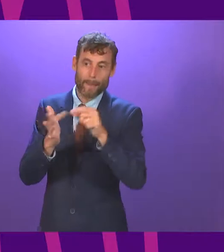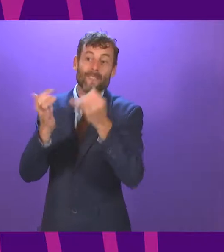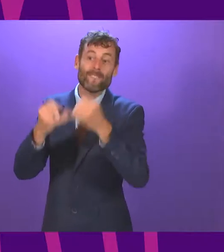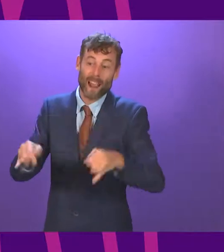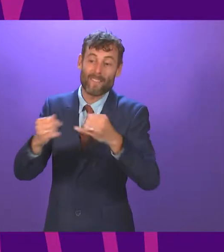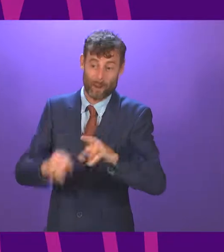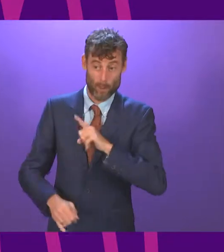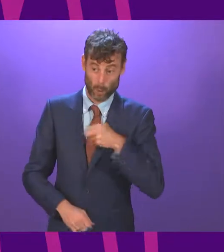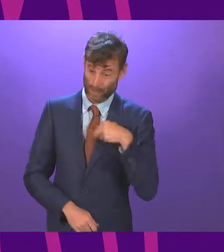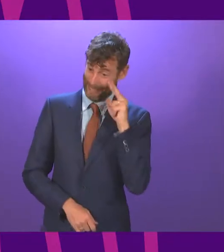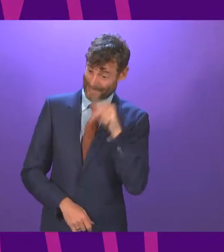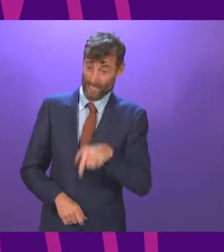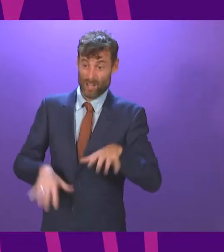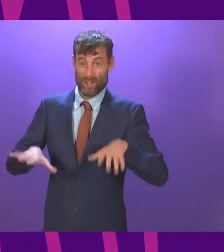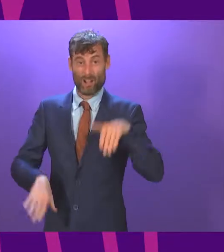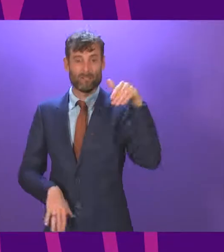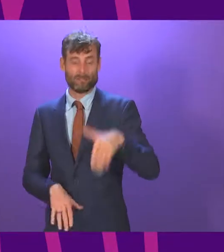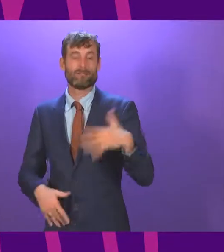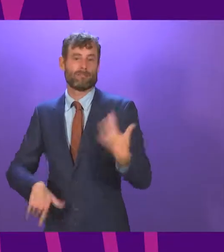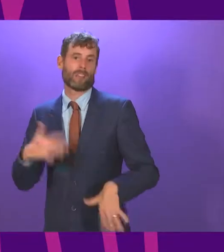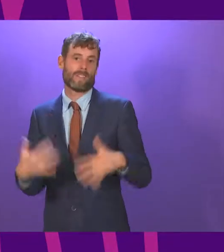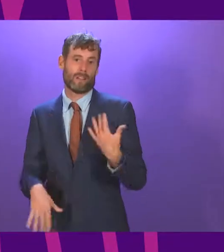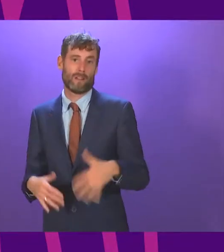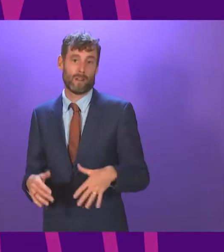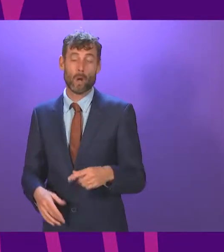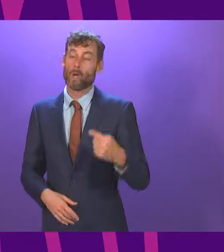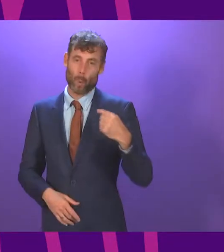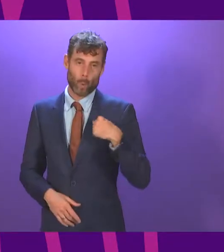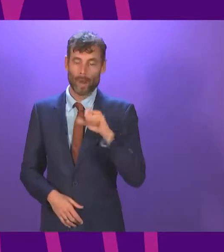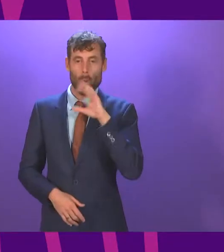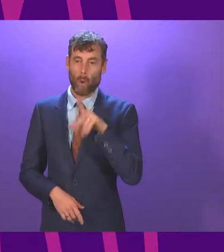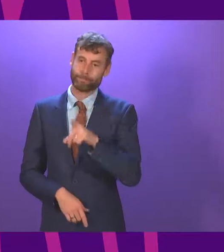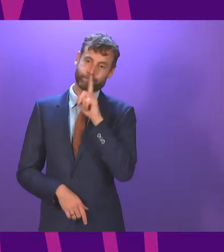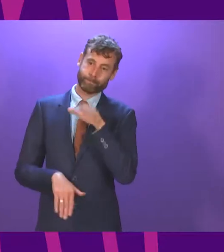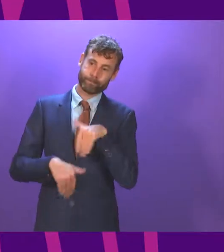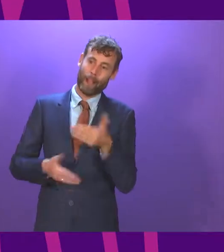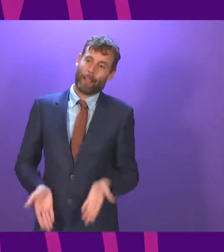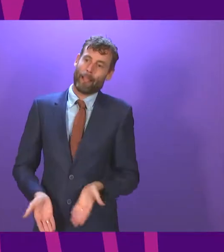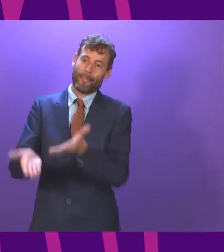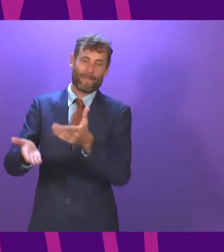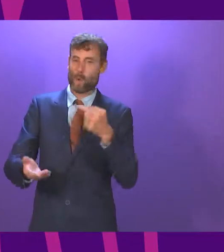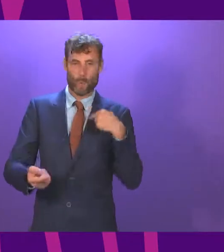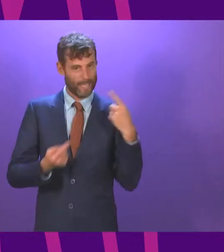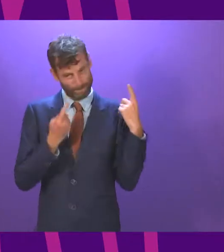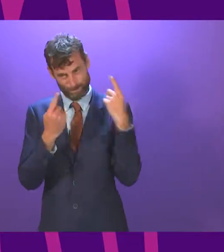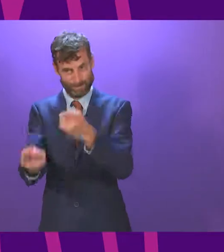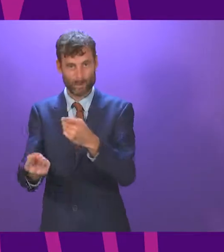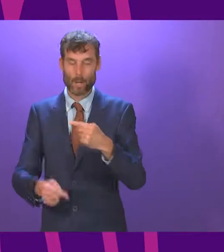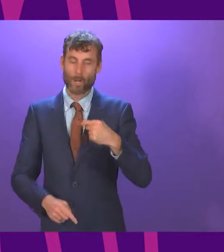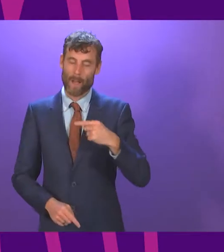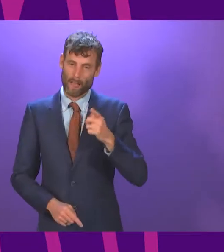down our country. On this side of the chamber, we can't and won't stand back and allow that to happen. I move the amendment in my name.